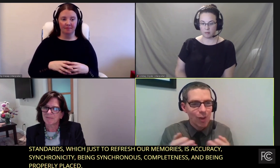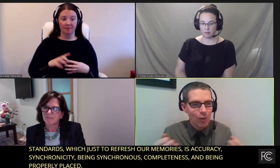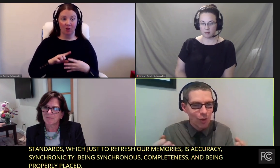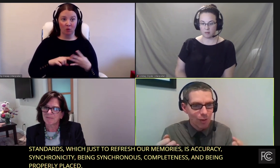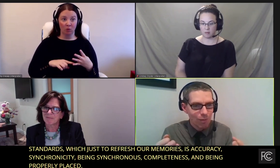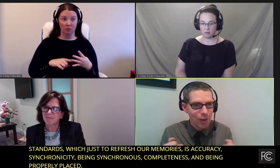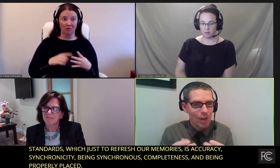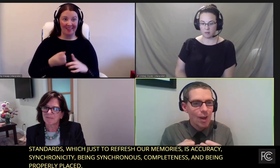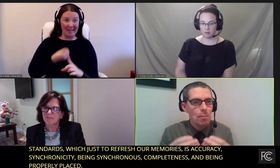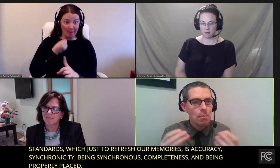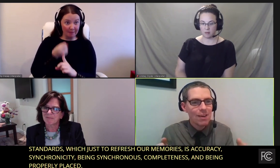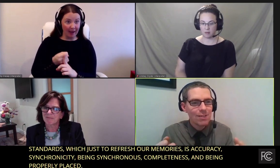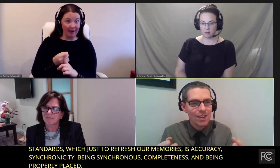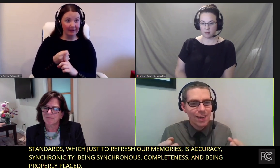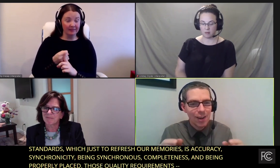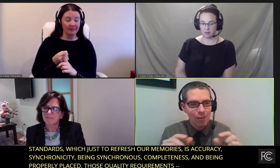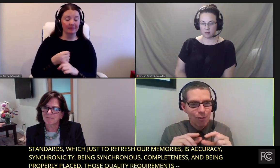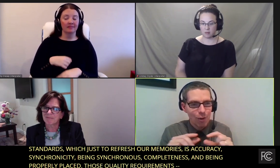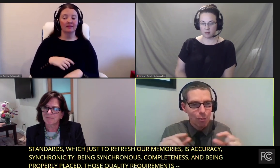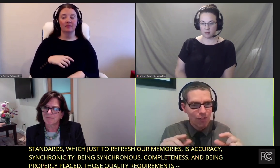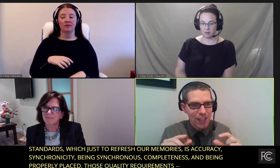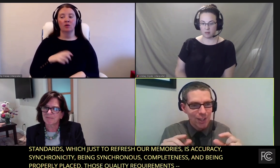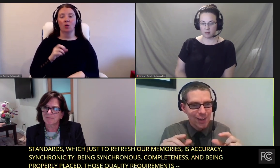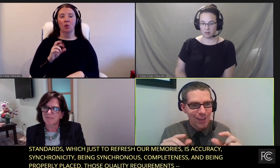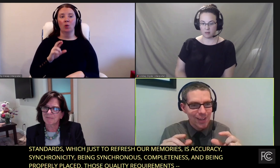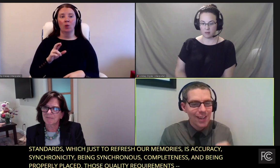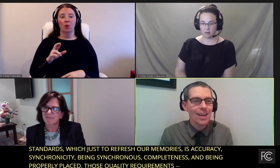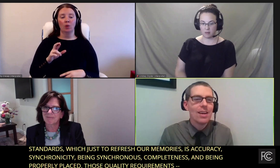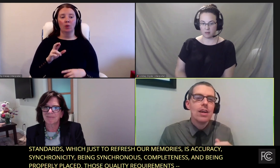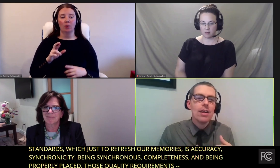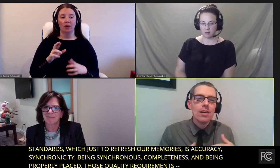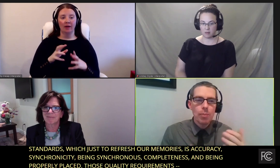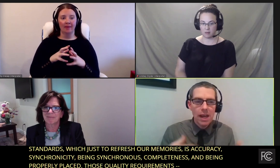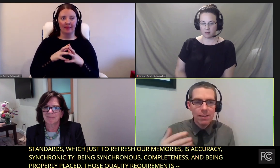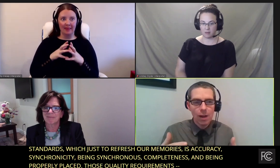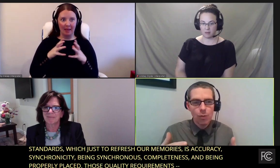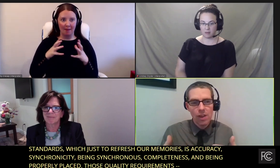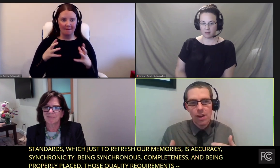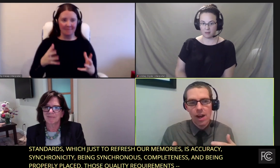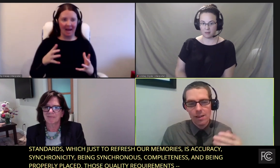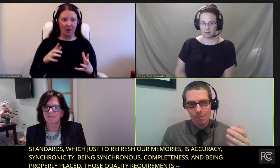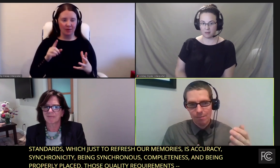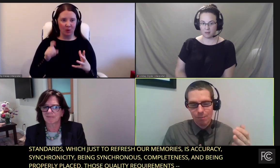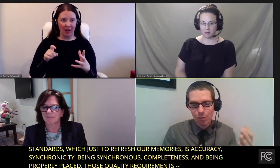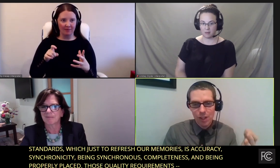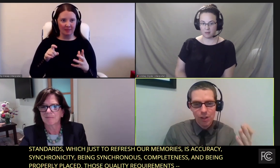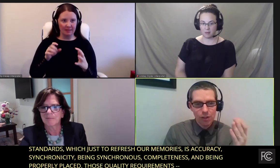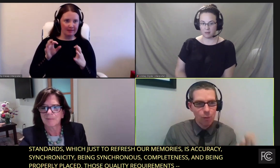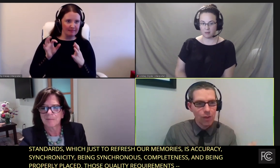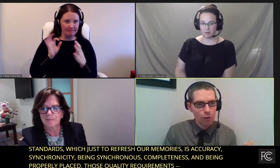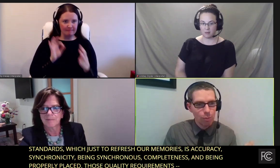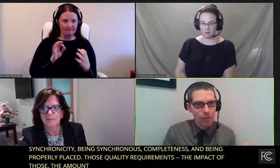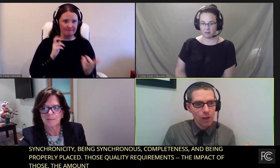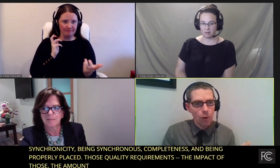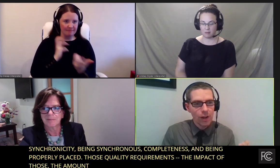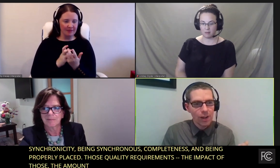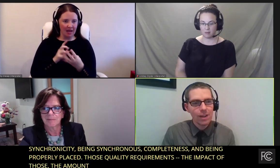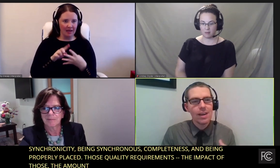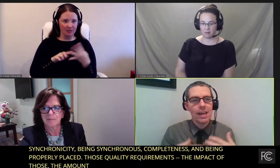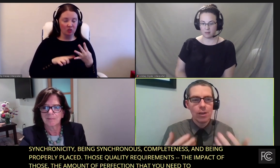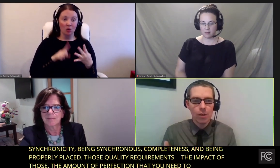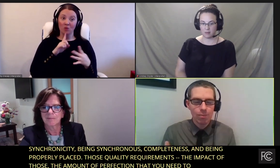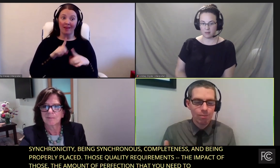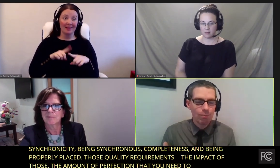of those are the amount of perfection that you need to get depends on whether or not really just on whether it's pre